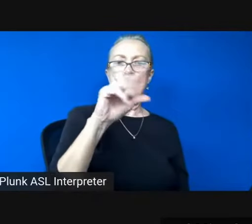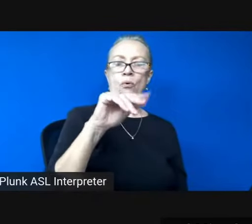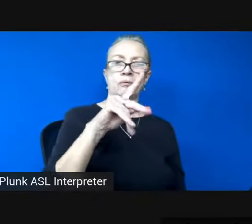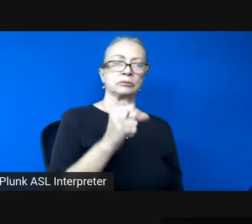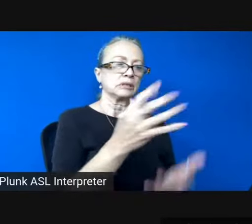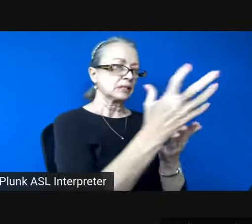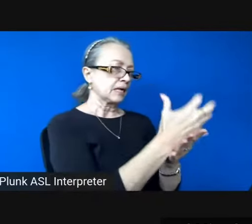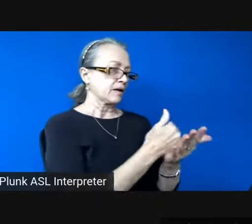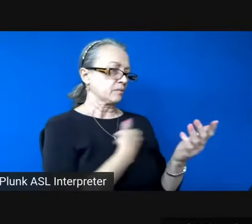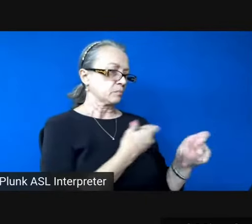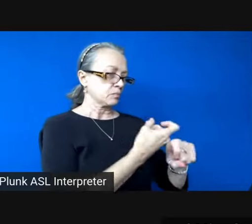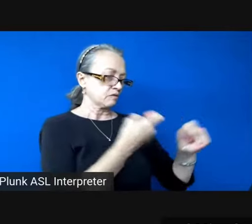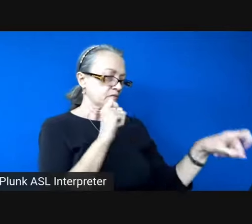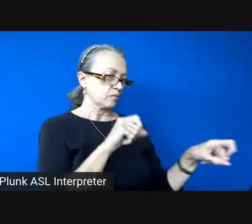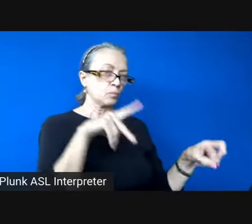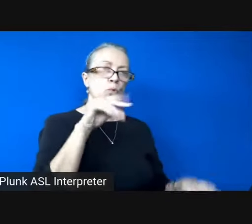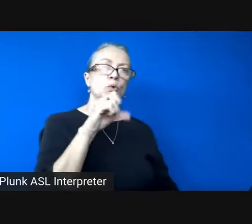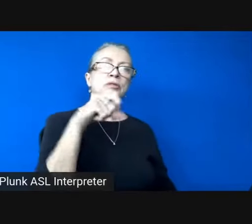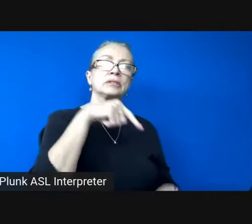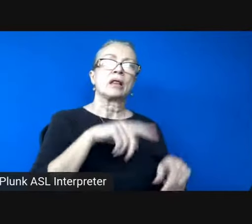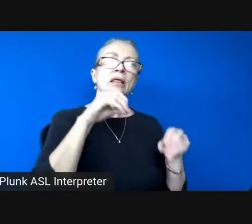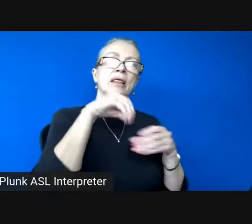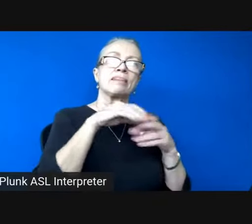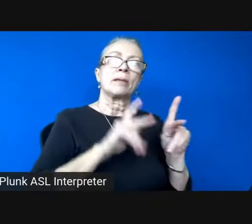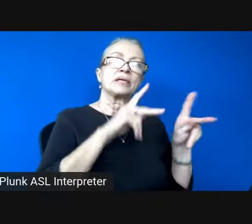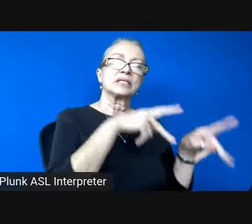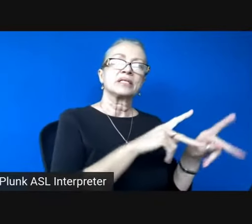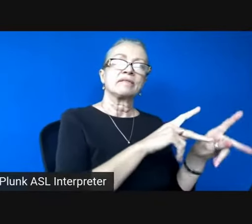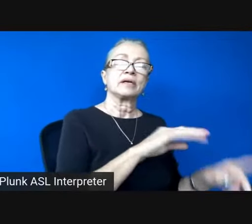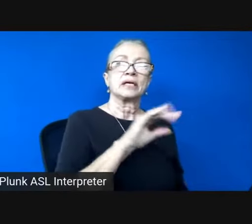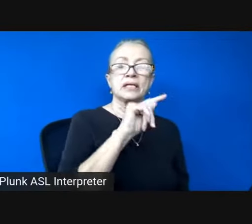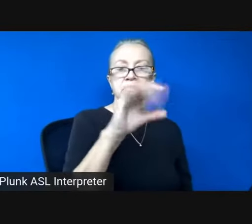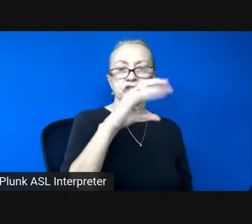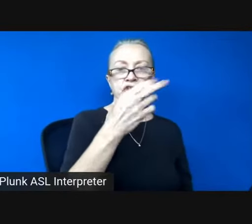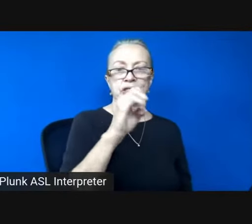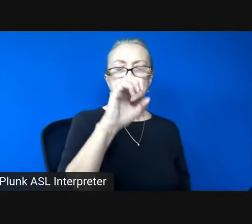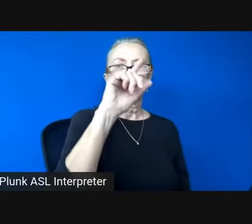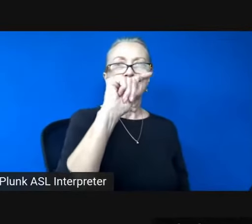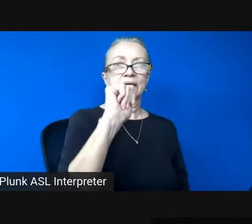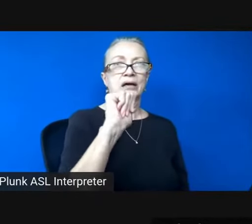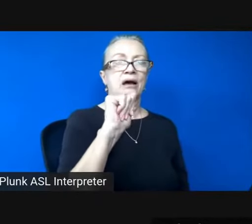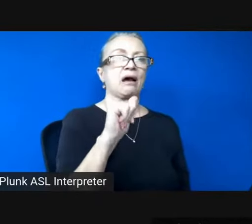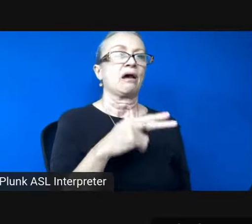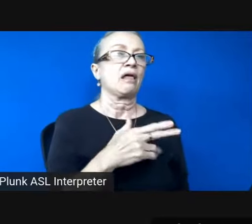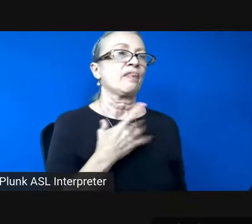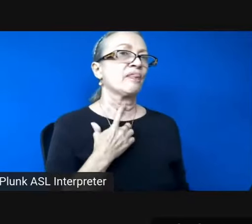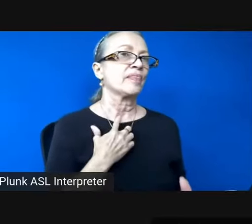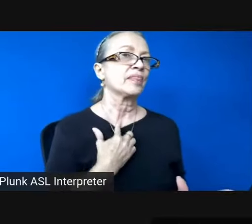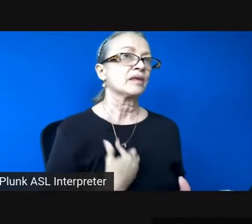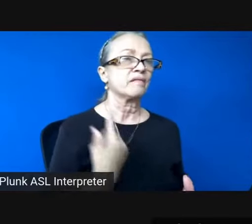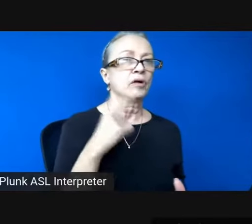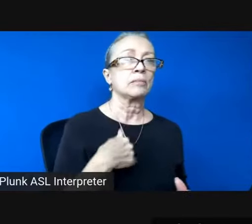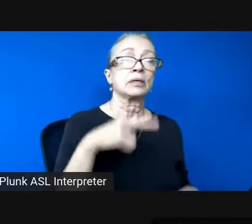pools along the pacific the cheetah thirsts for me and when you sprinkle